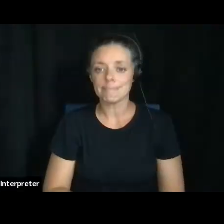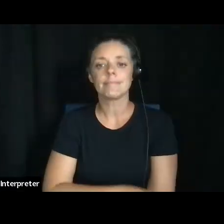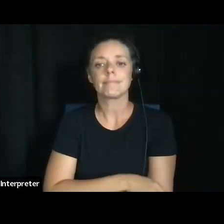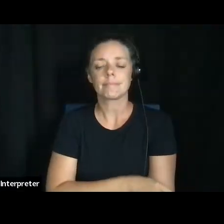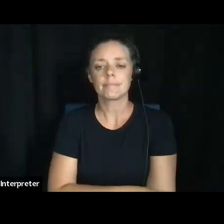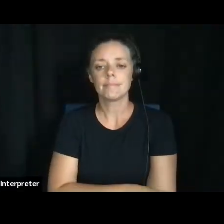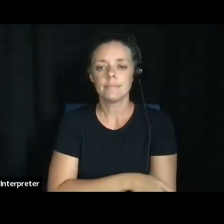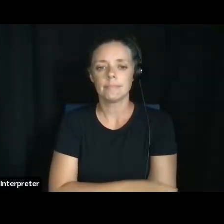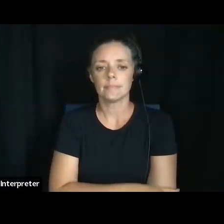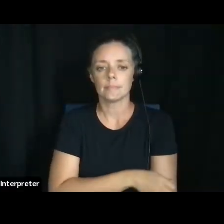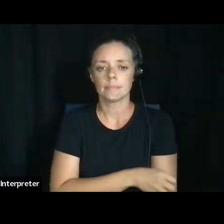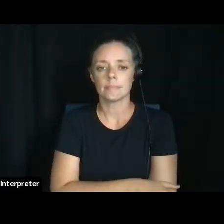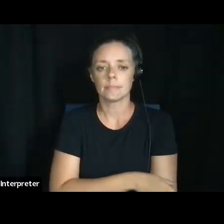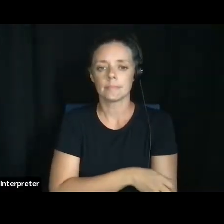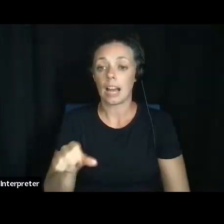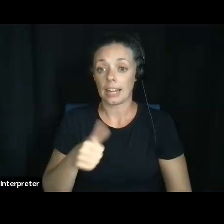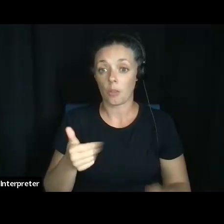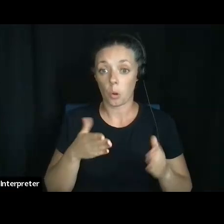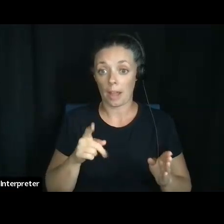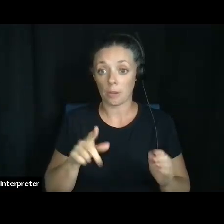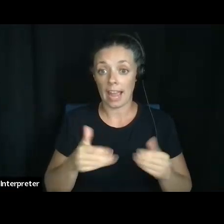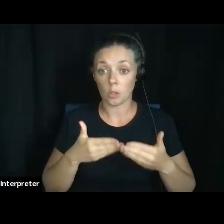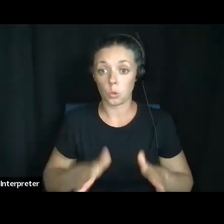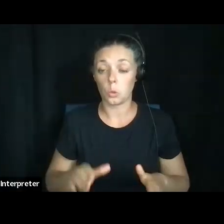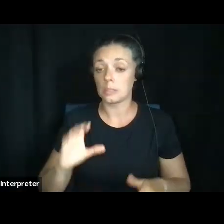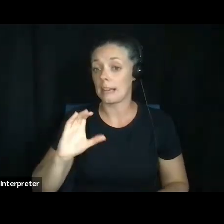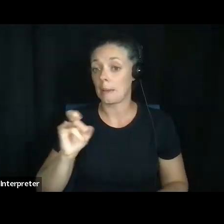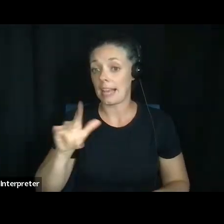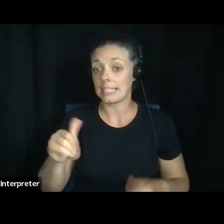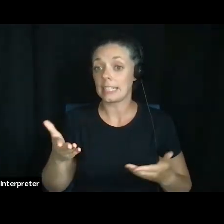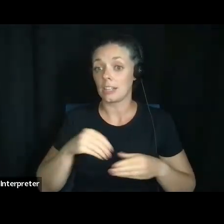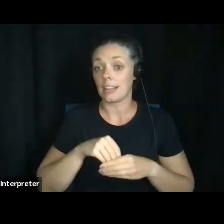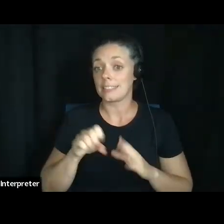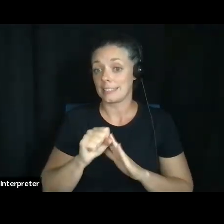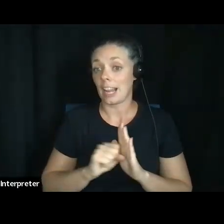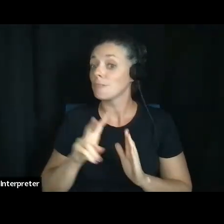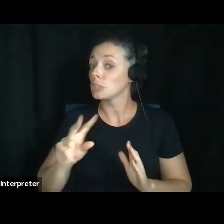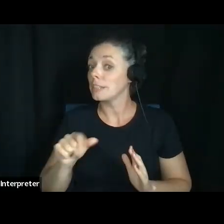there is another way to lose capacity in Virginia. Anybody have any, any ideas what that is?